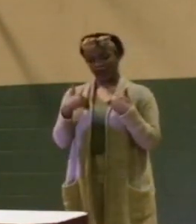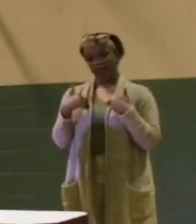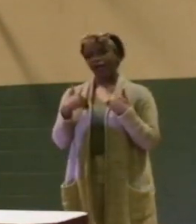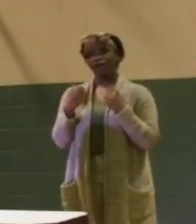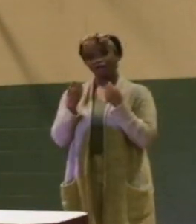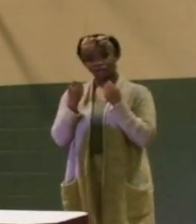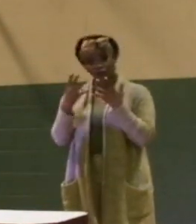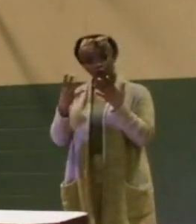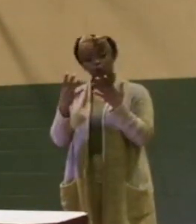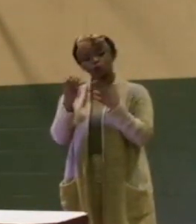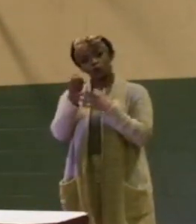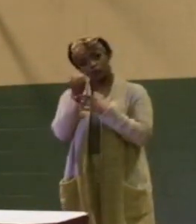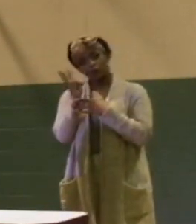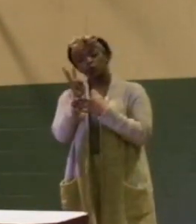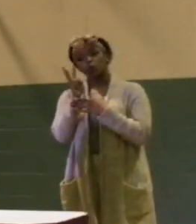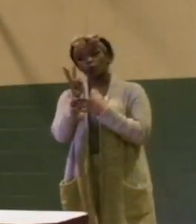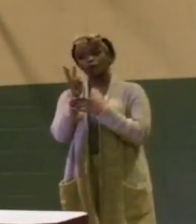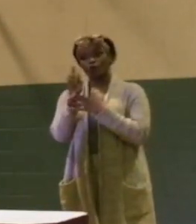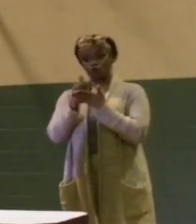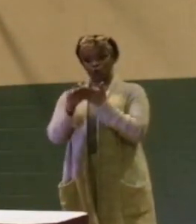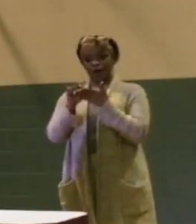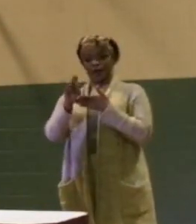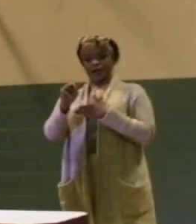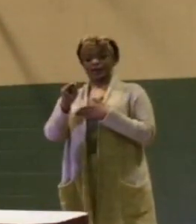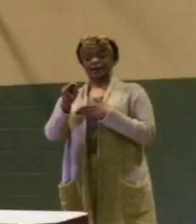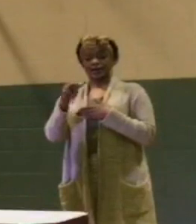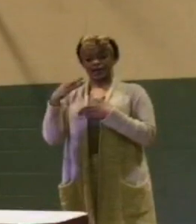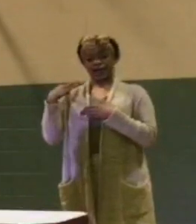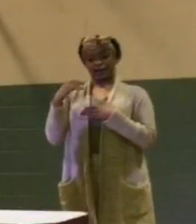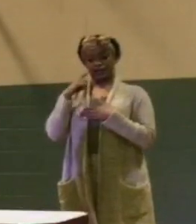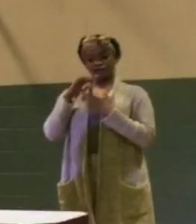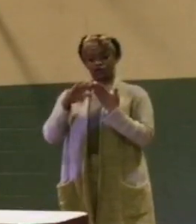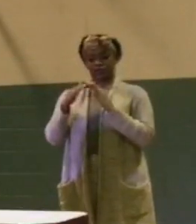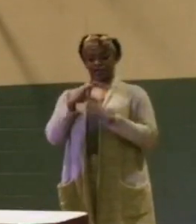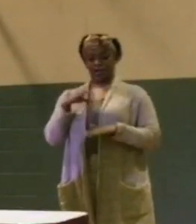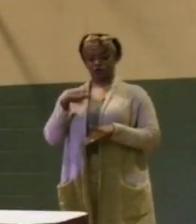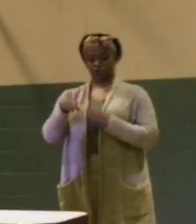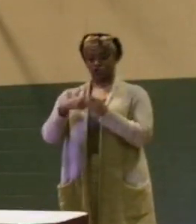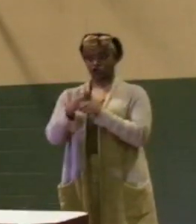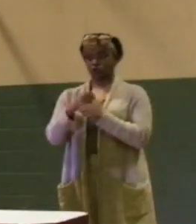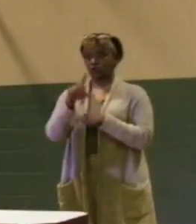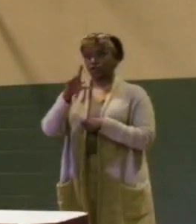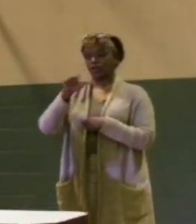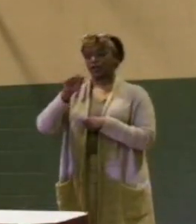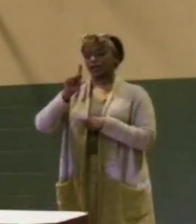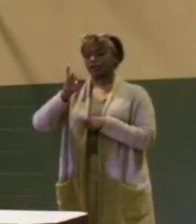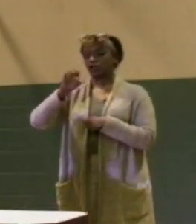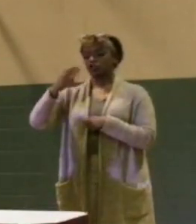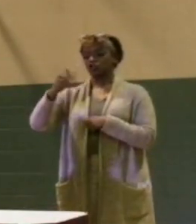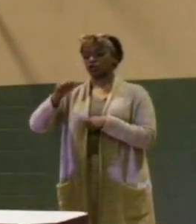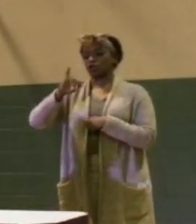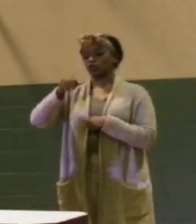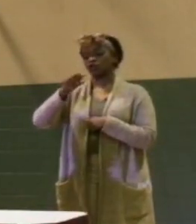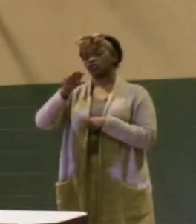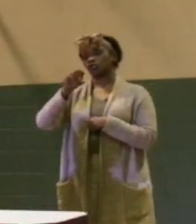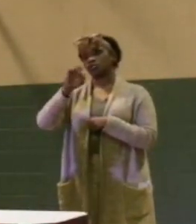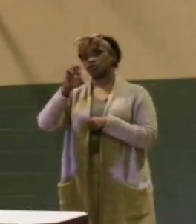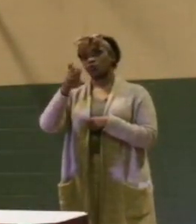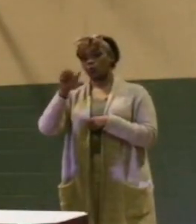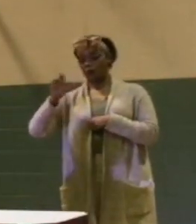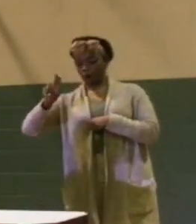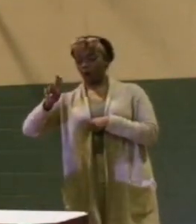write-in candidates for City Council this year. Lakeisha Turode, if you will please come to the mic.